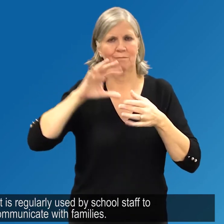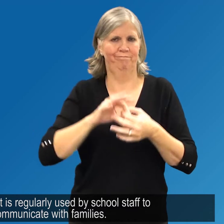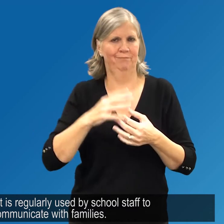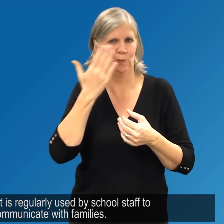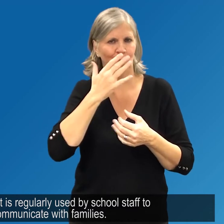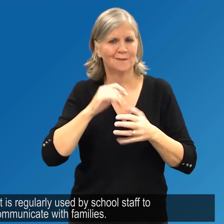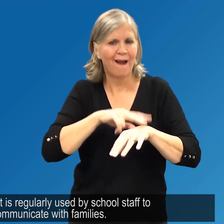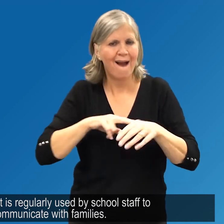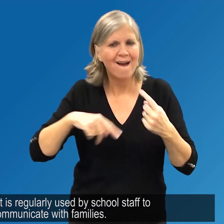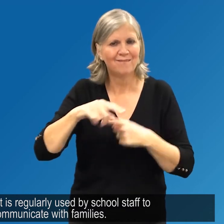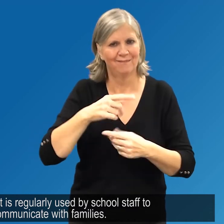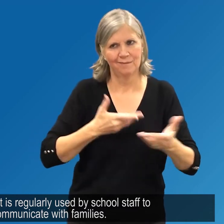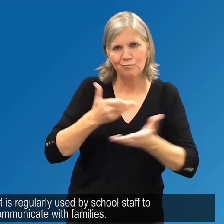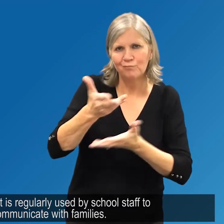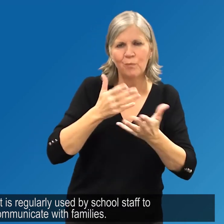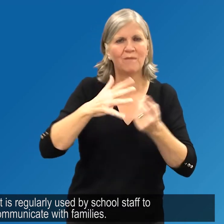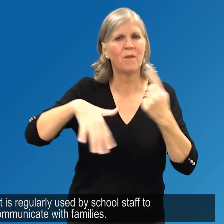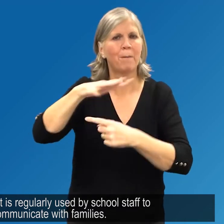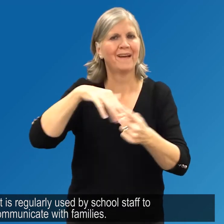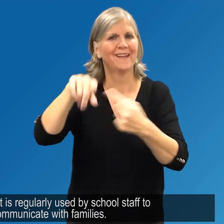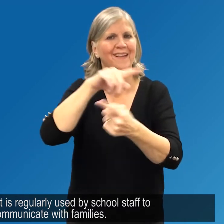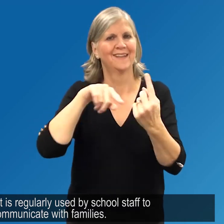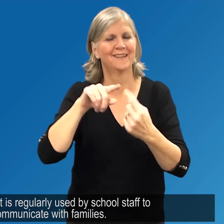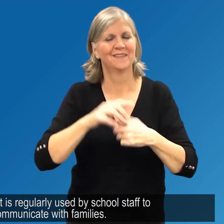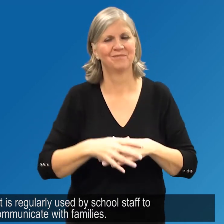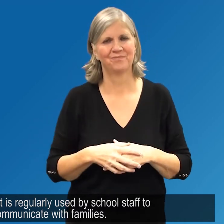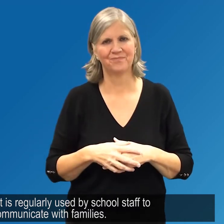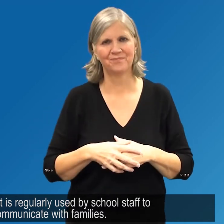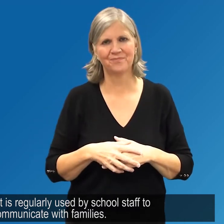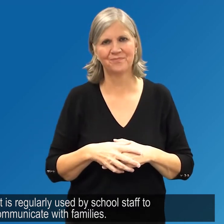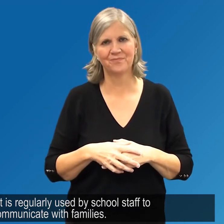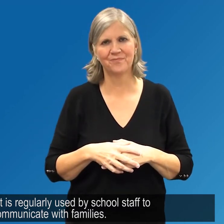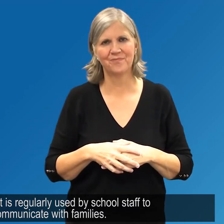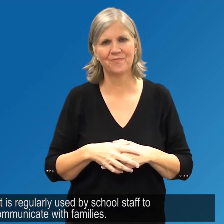BSL content is regularly used by school staff to communicate with families.